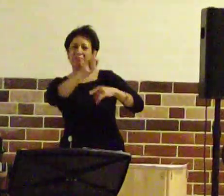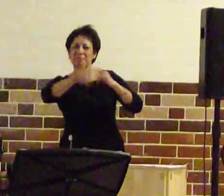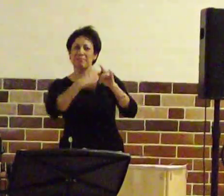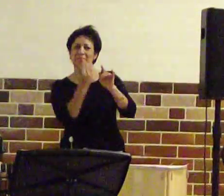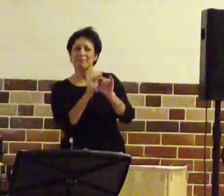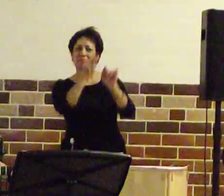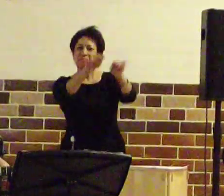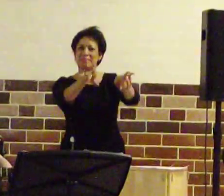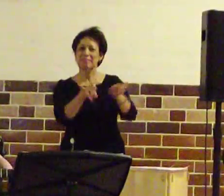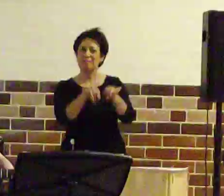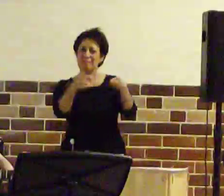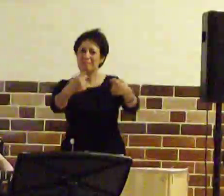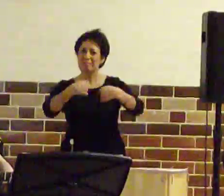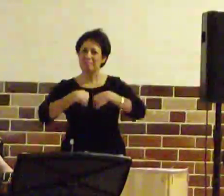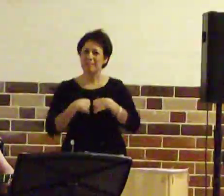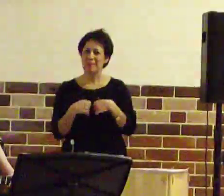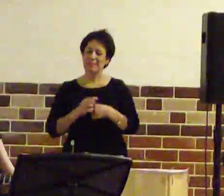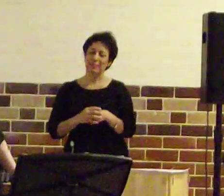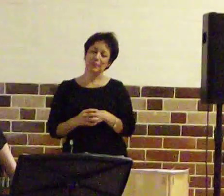to say.